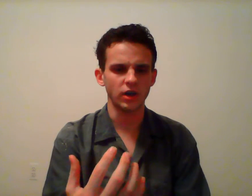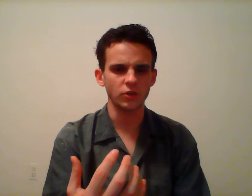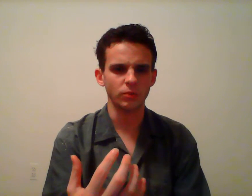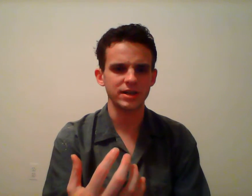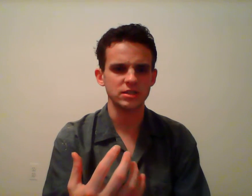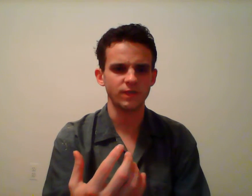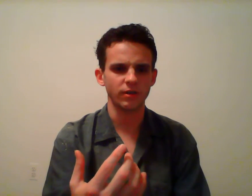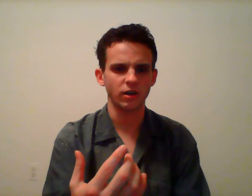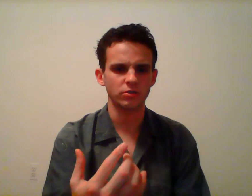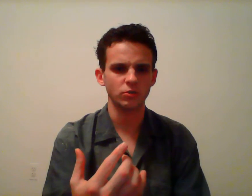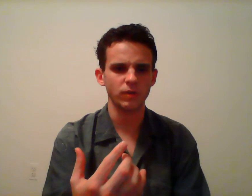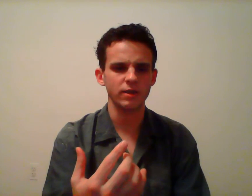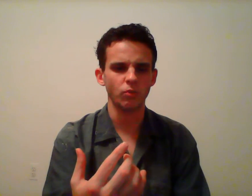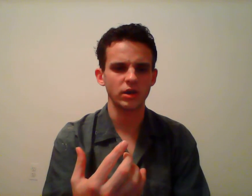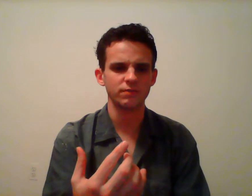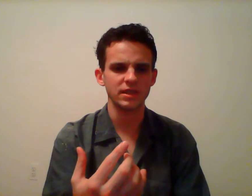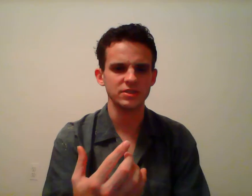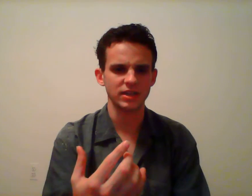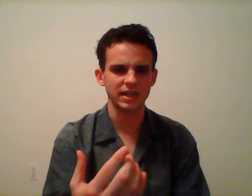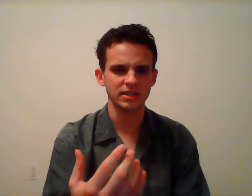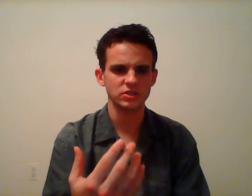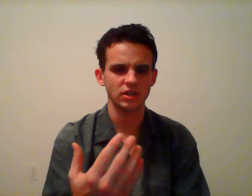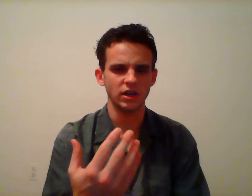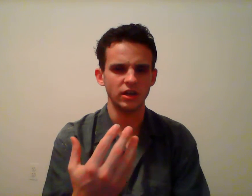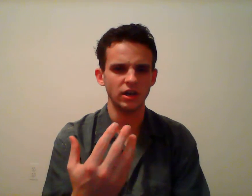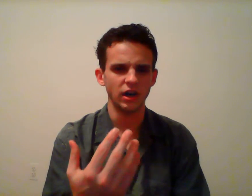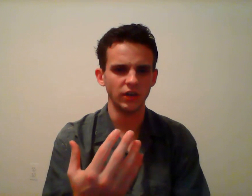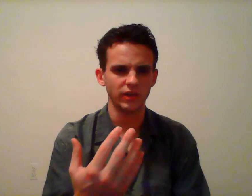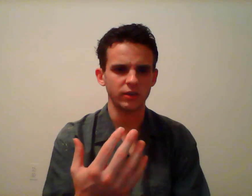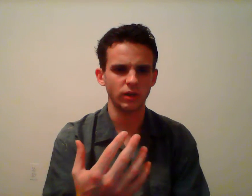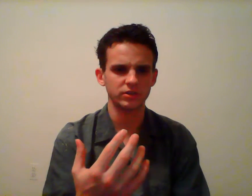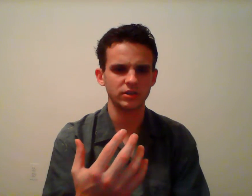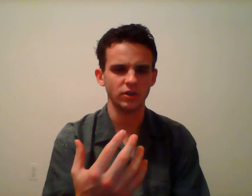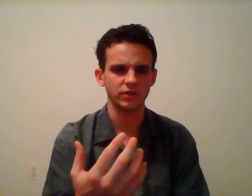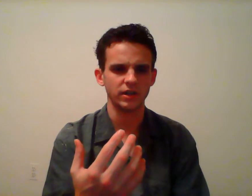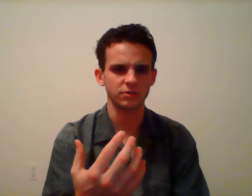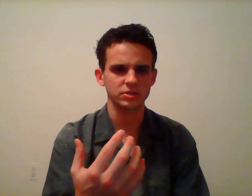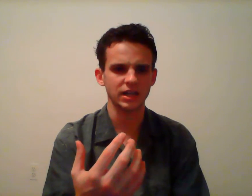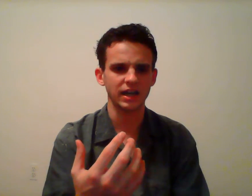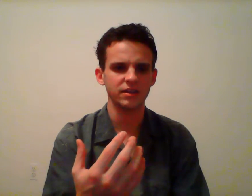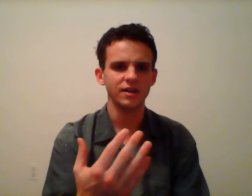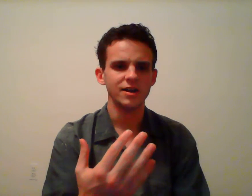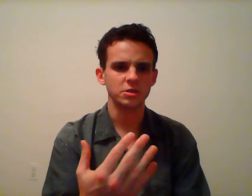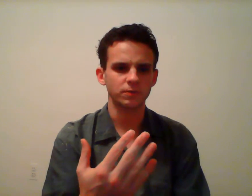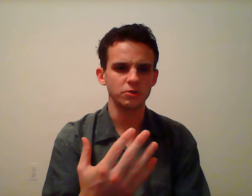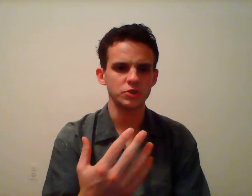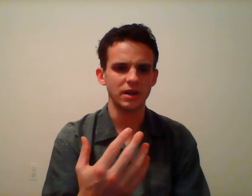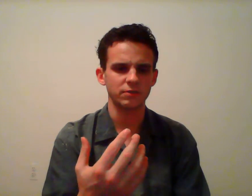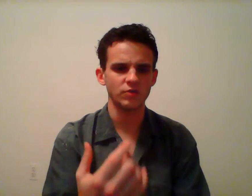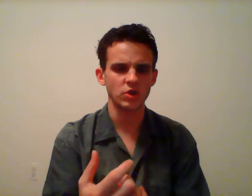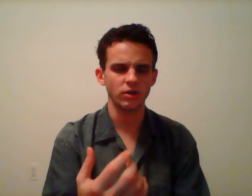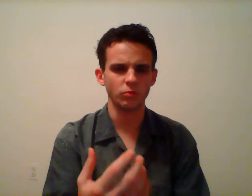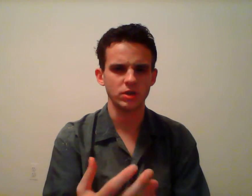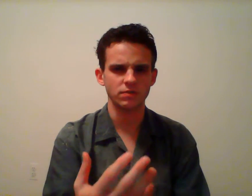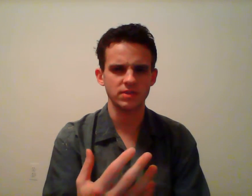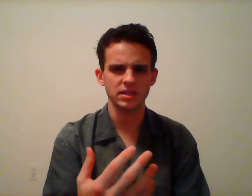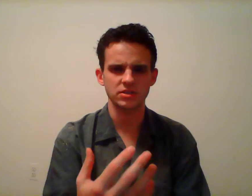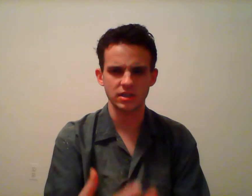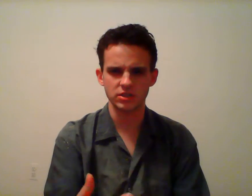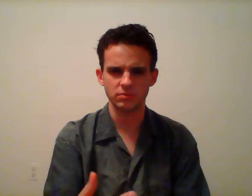otherwise it's very hard to weigh one of these against an unlike quantity on the other side, so first you have to figure out which of these is